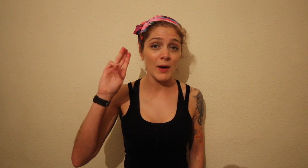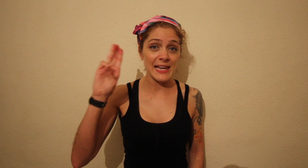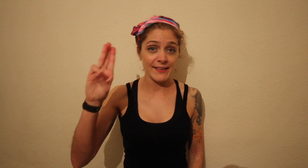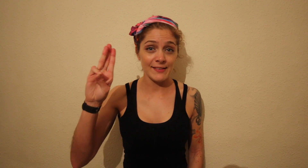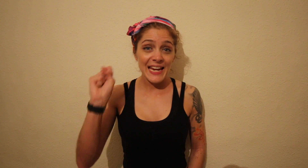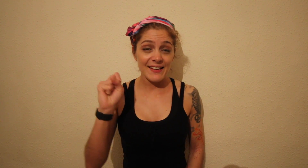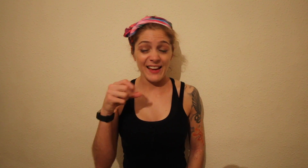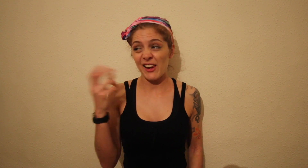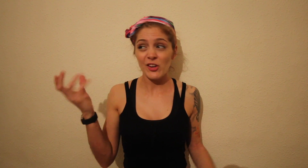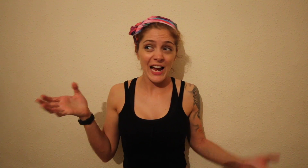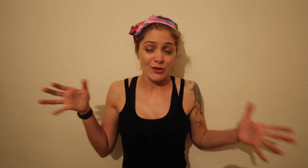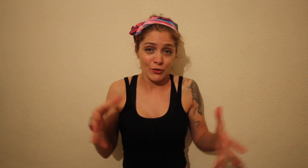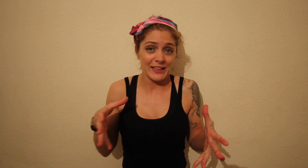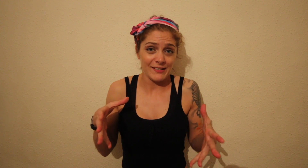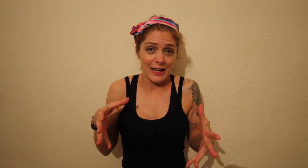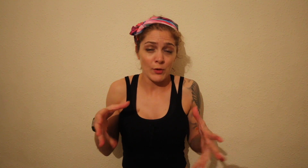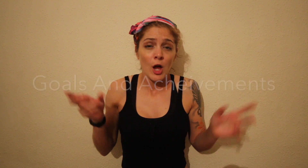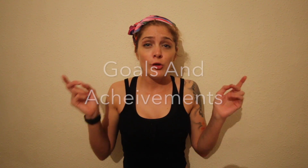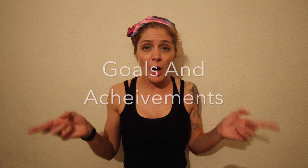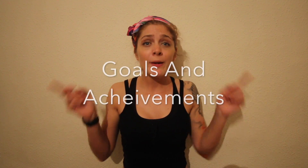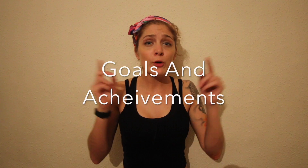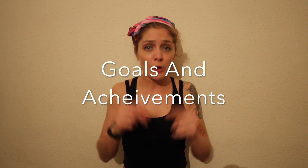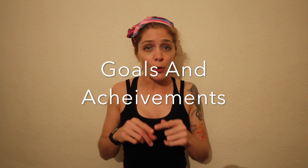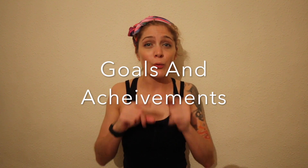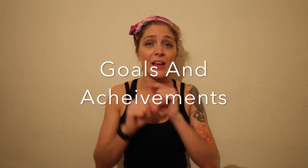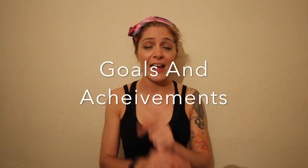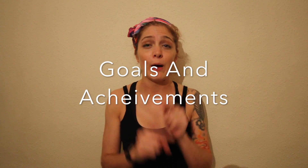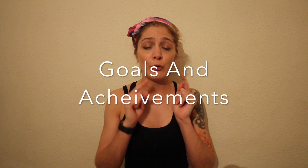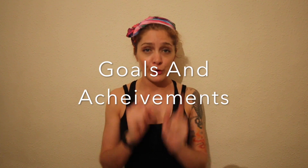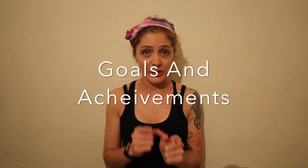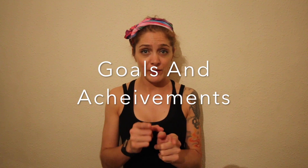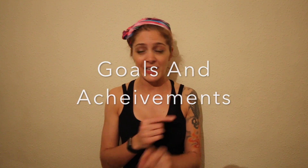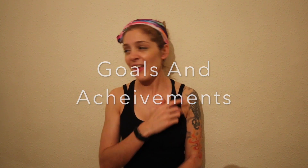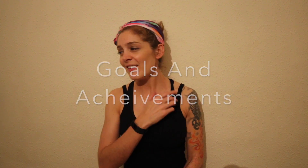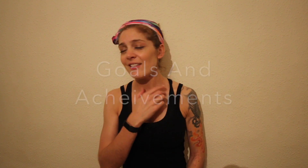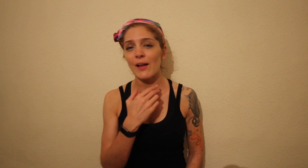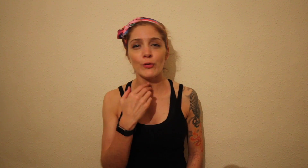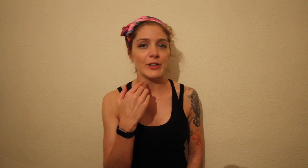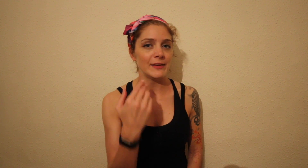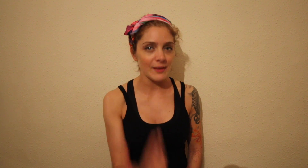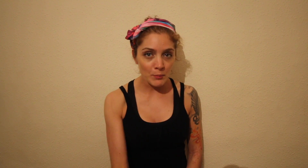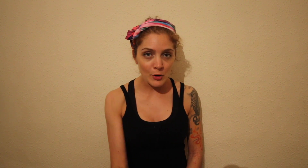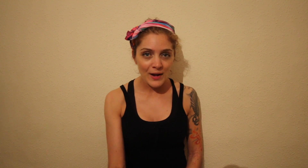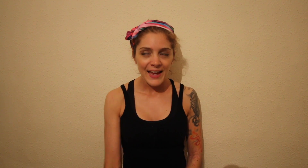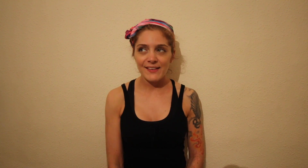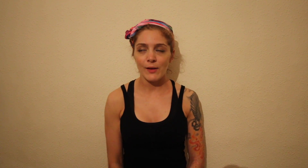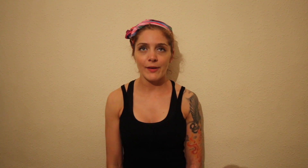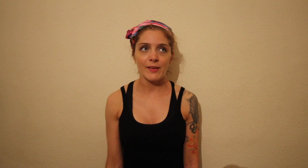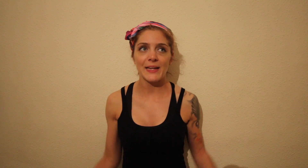my list is, and I don't know how to shrink this down, knowing your goals and how to achieve it. Now that just sounds really simple, it sounds like something